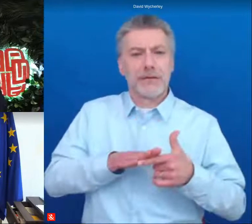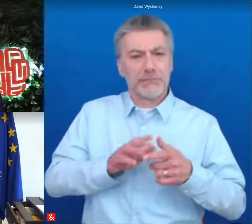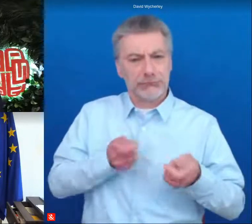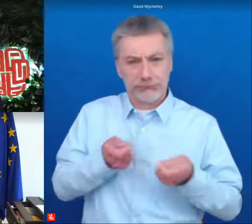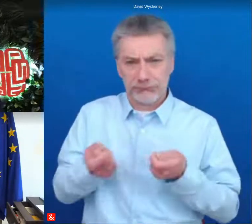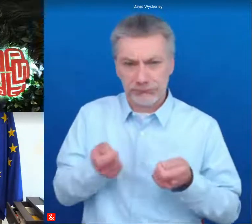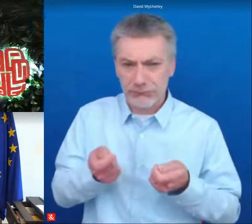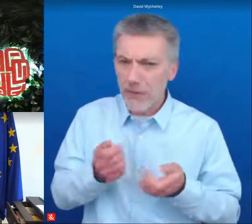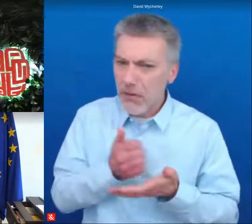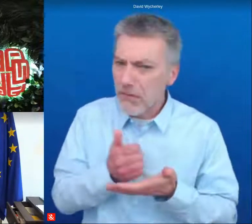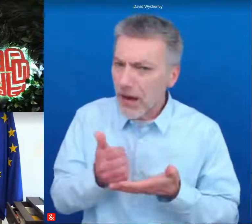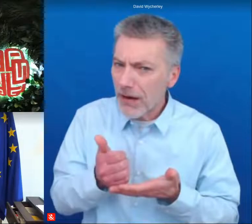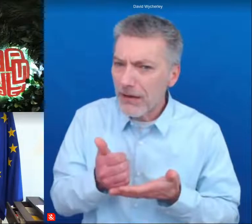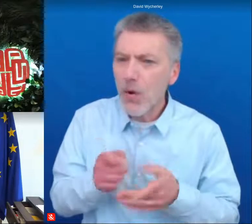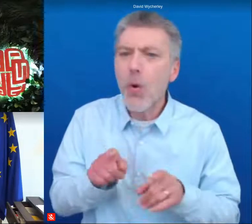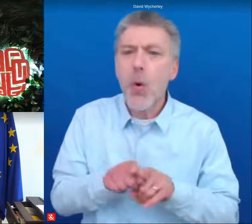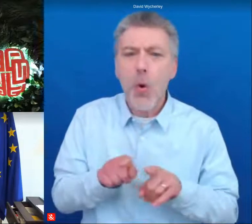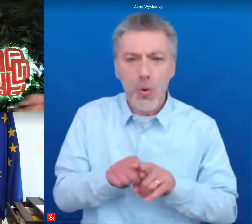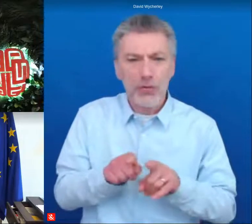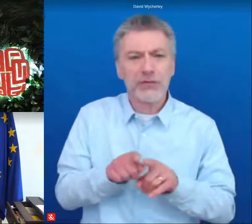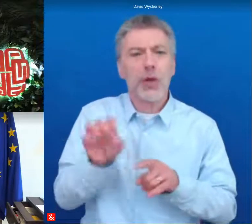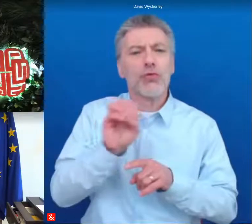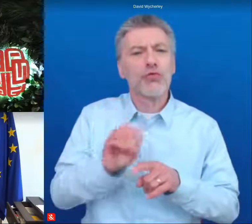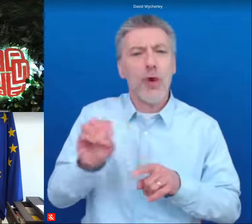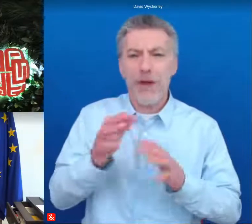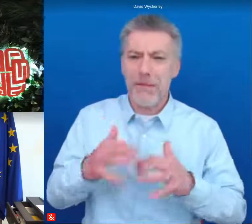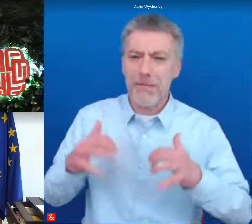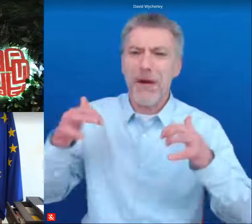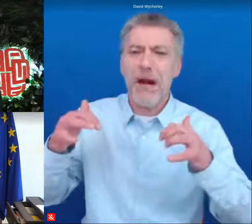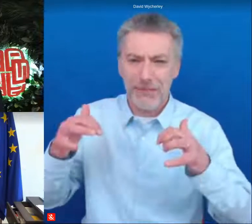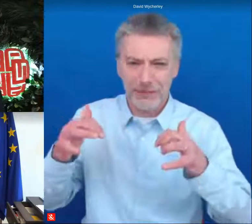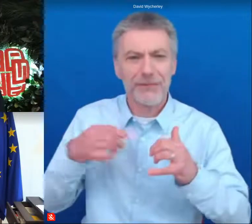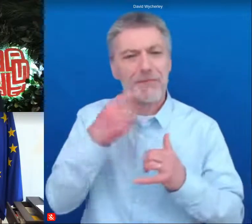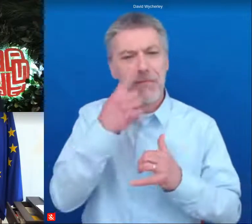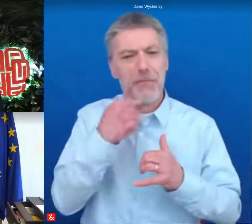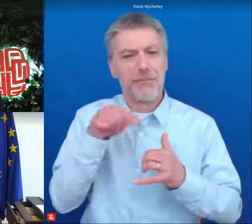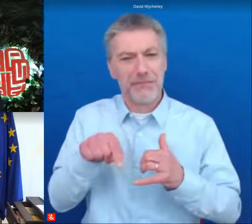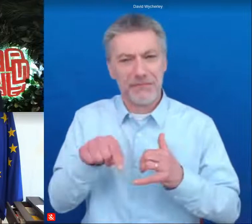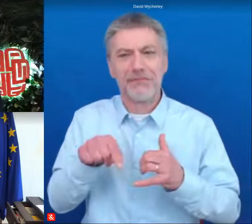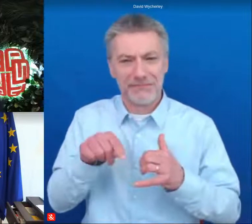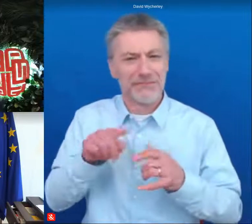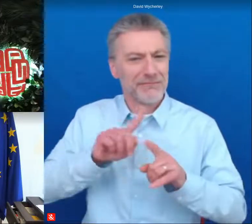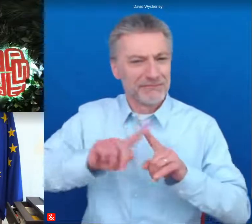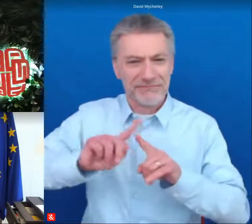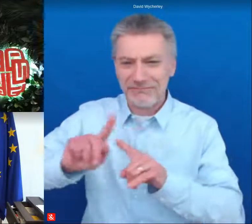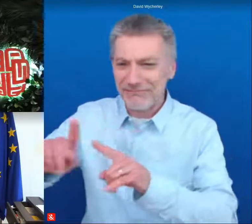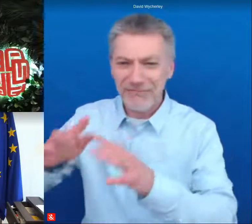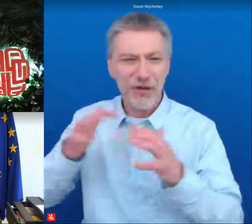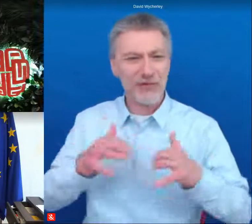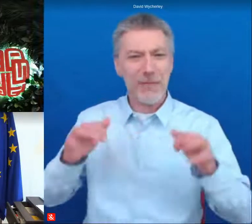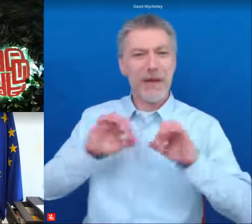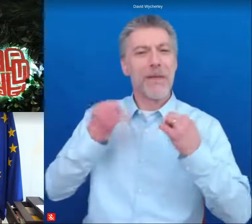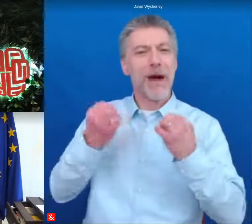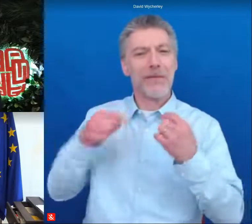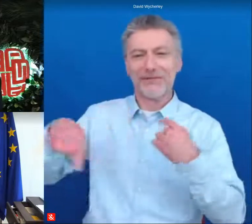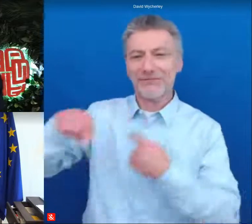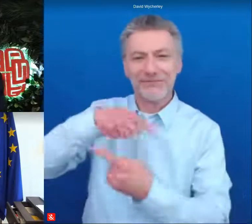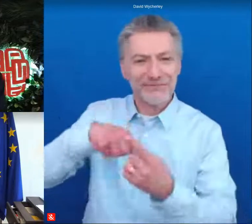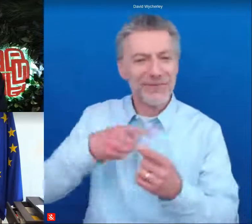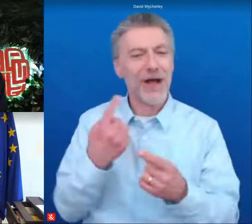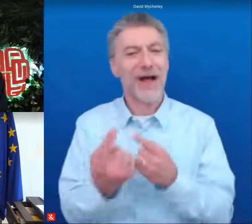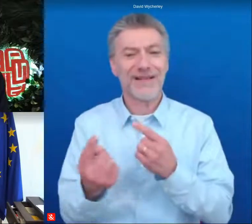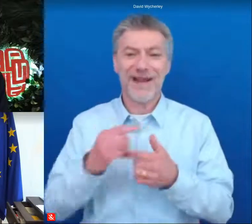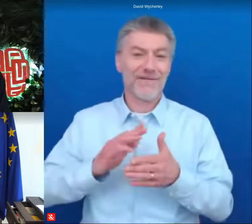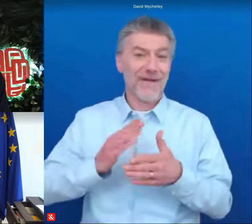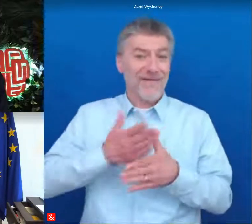de portugal former member of the european parliament we have we have just here many members of the european parliament actually and also former minister for